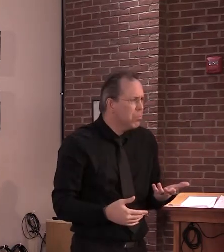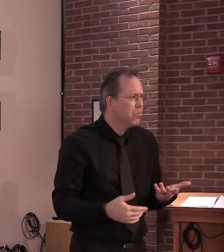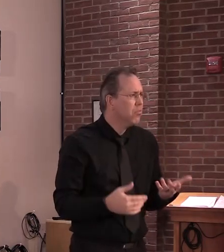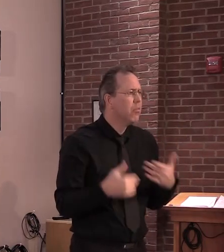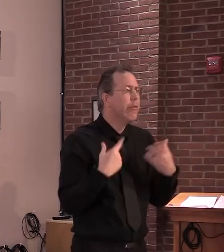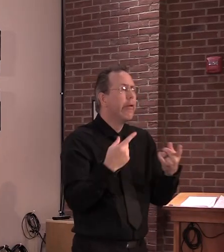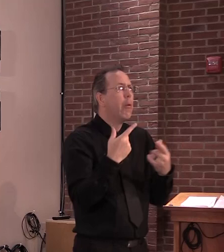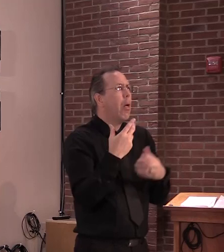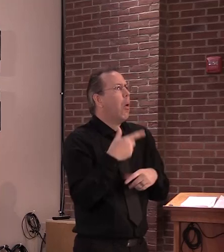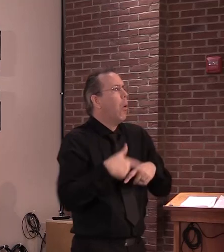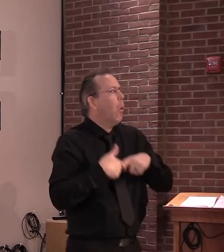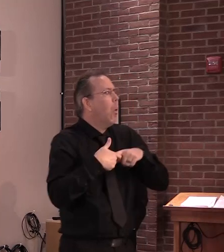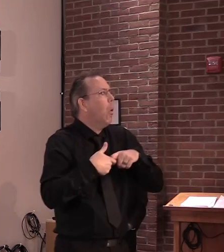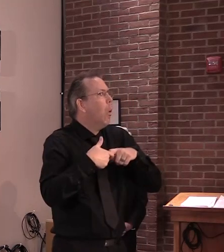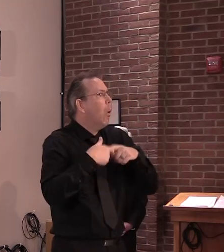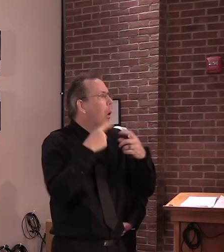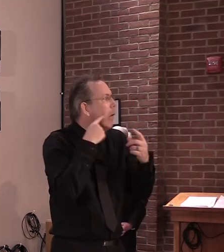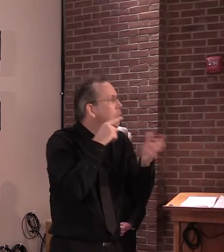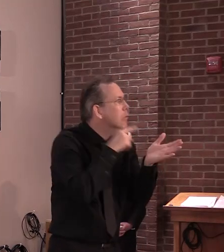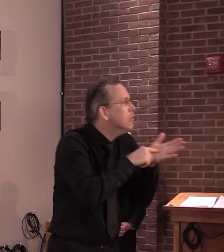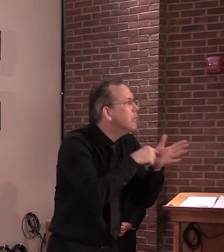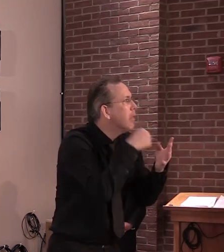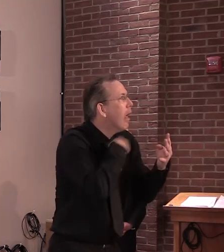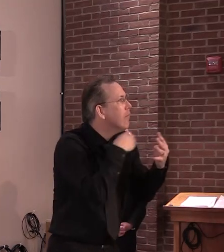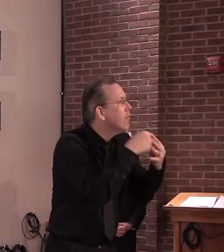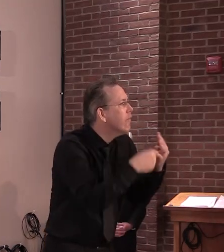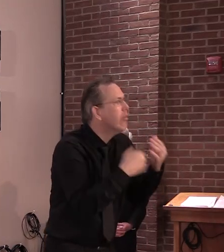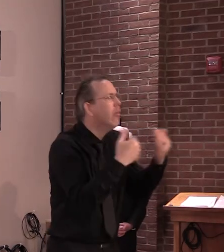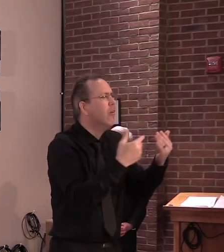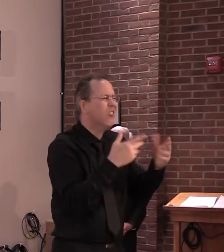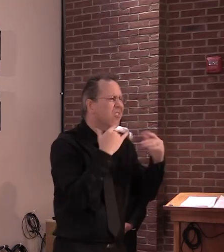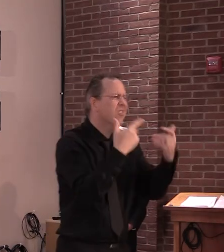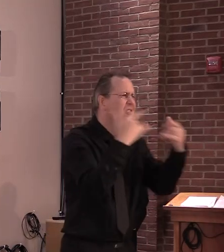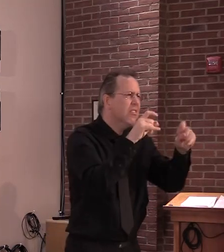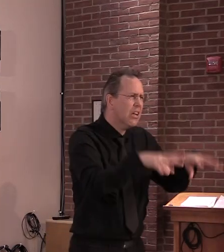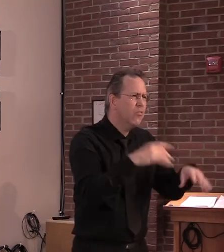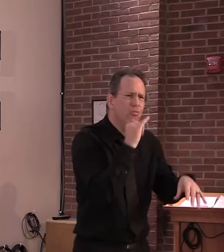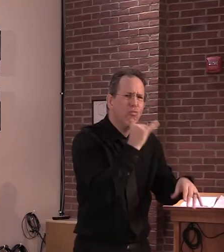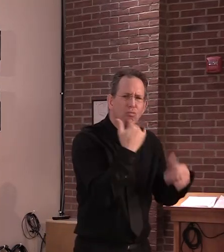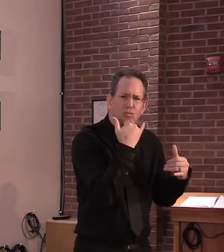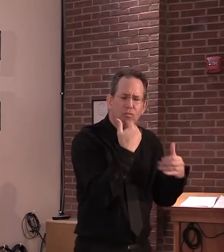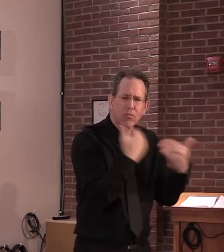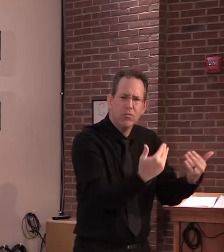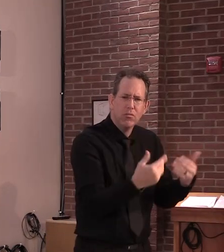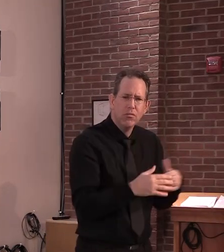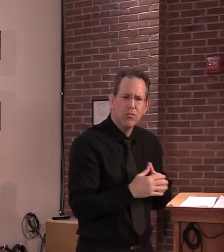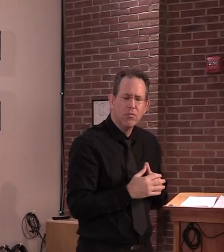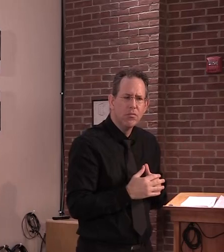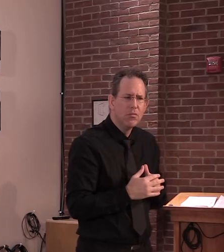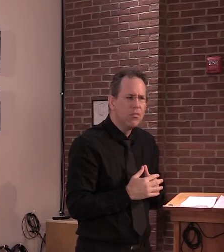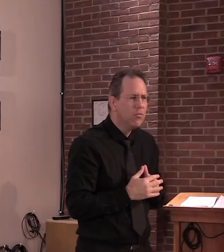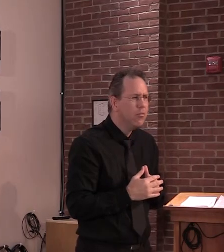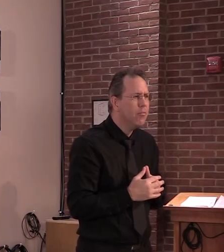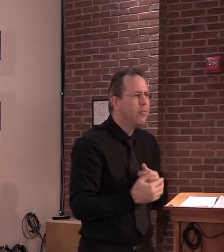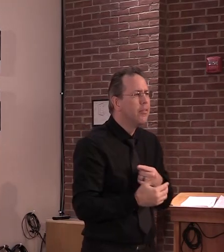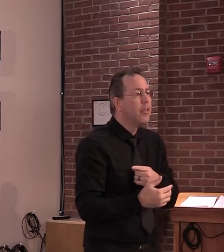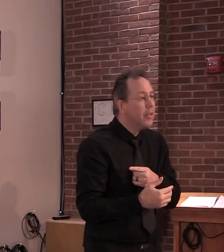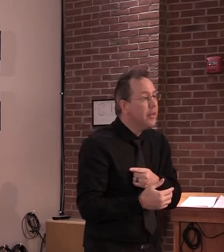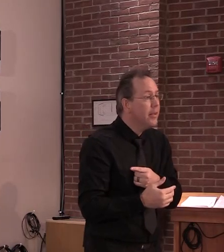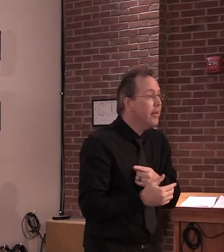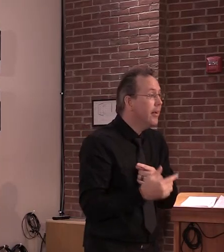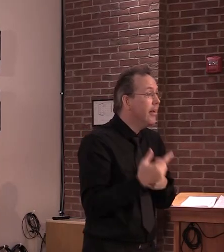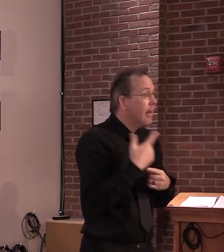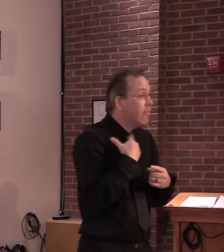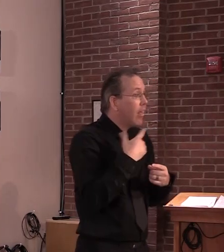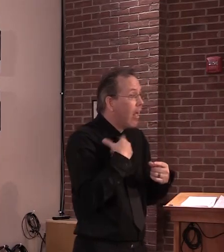that we probably would have enough tests available if that were our chosen tack. For that kind of major testing across